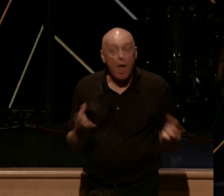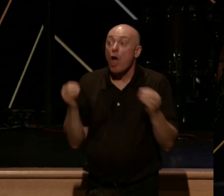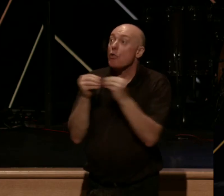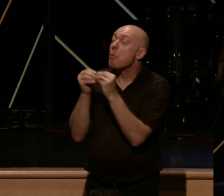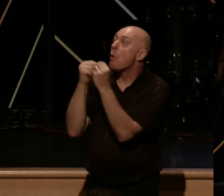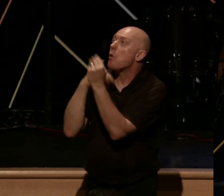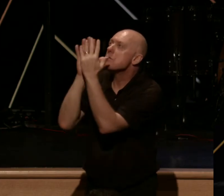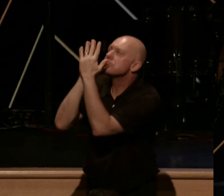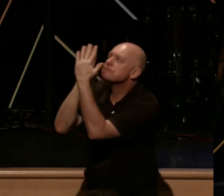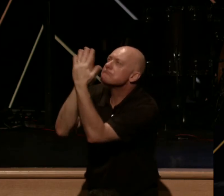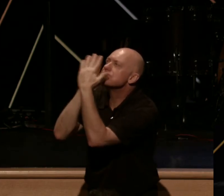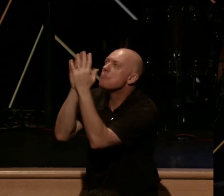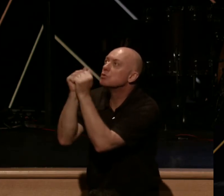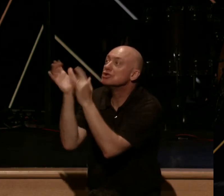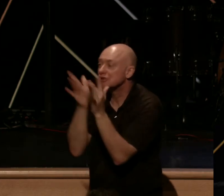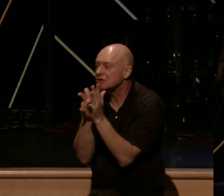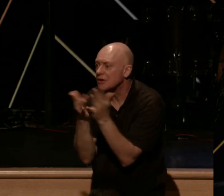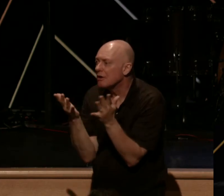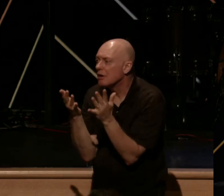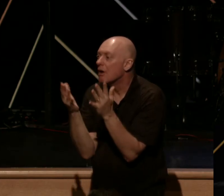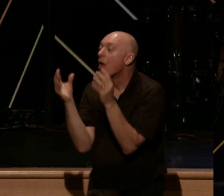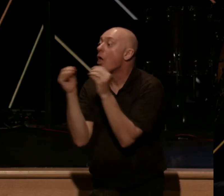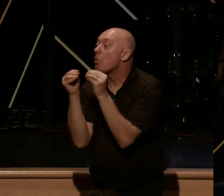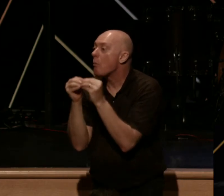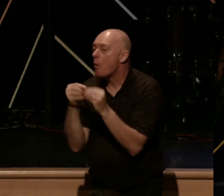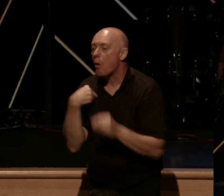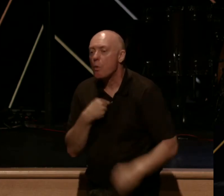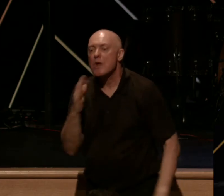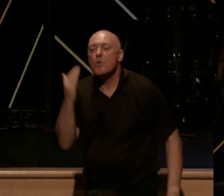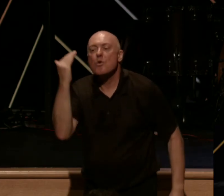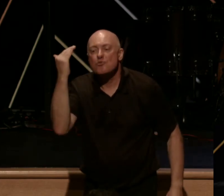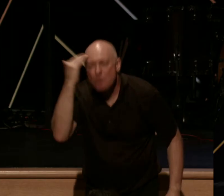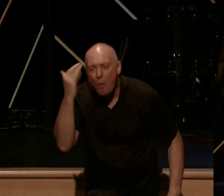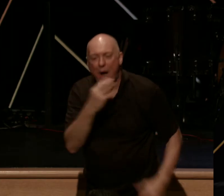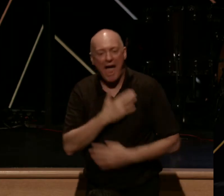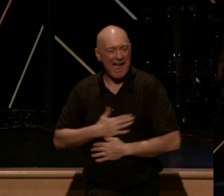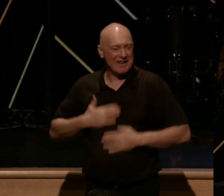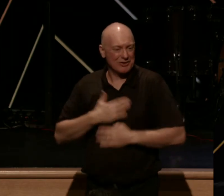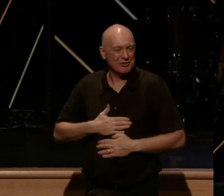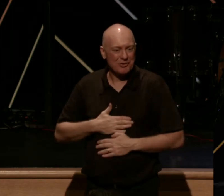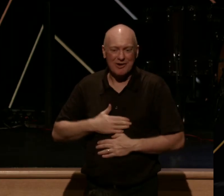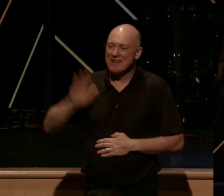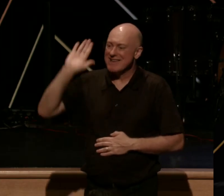intimacy and communion with Jesus Christ, the more we will know and enjoy his love.